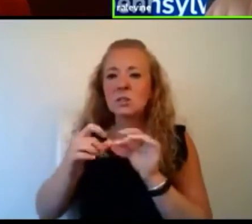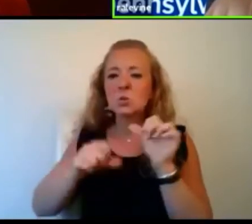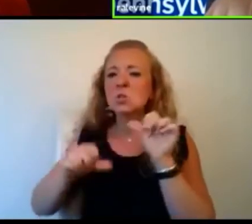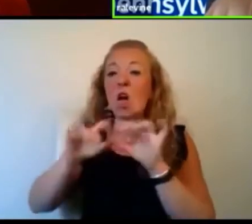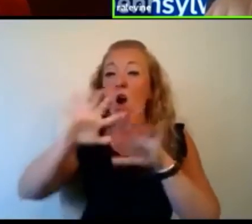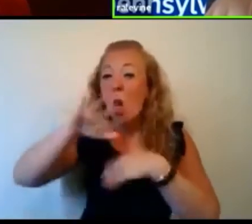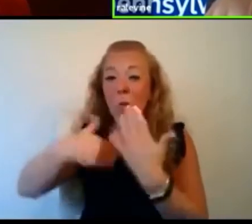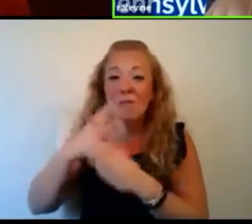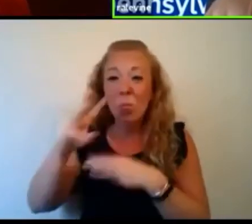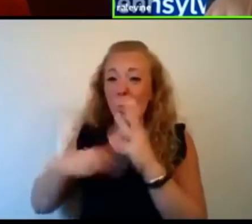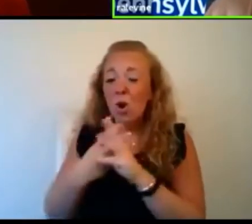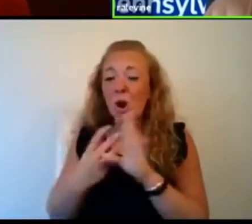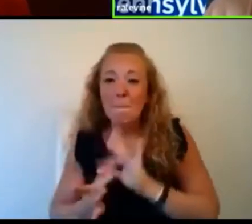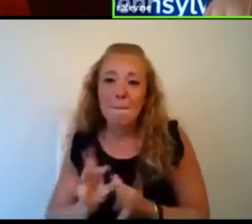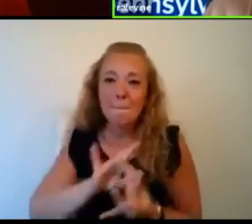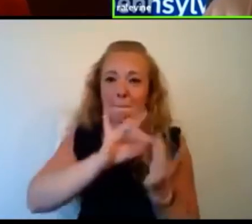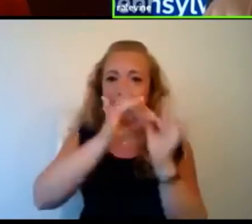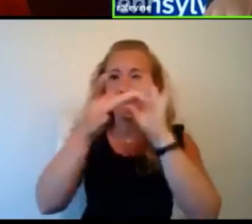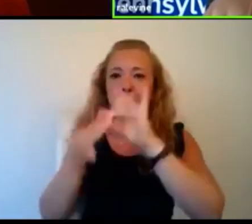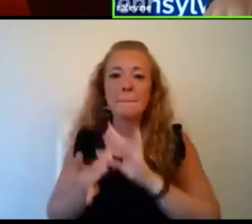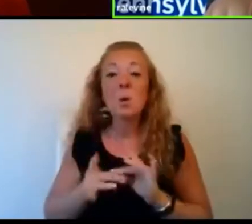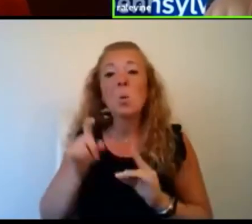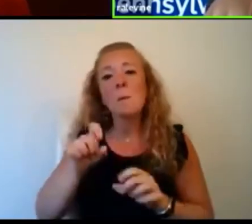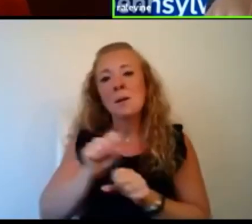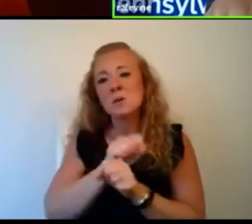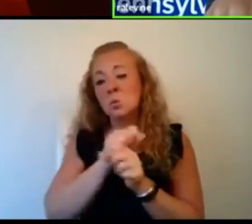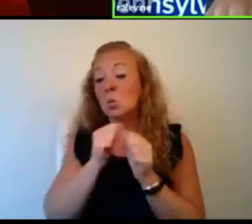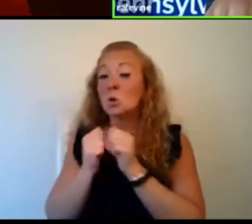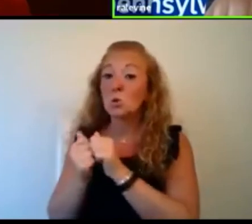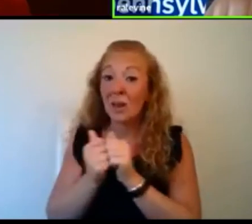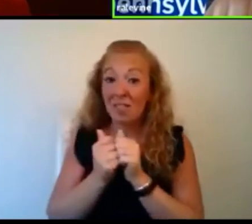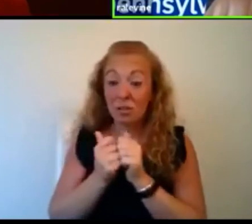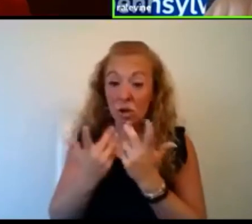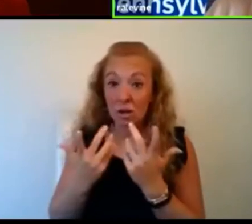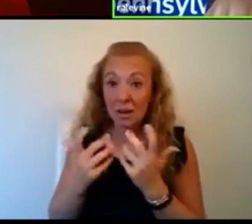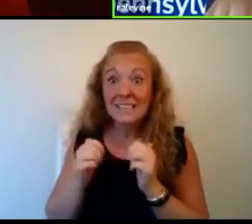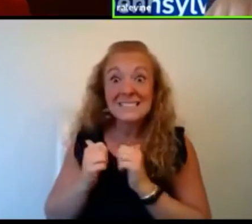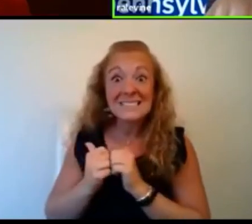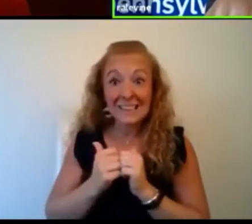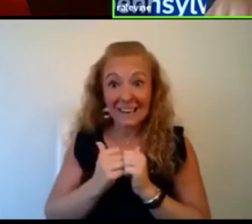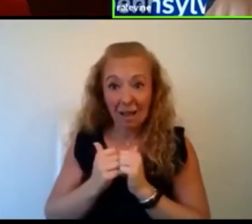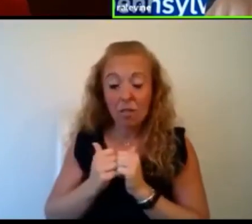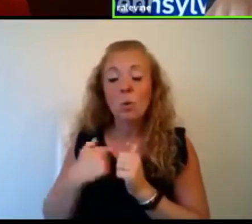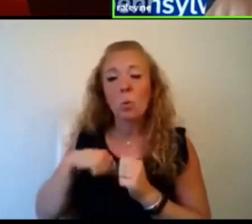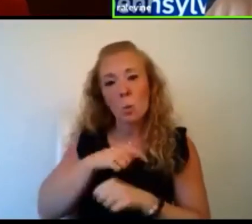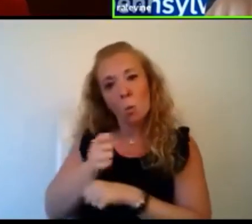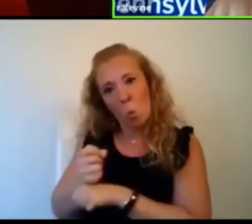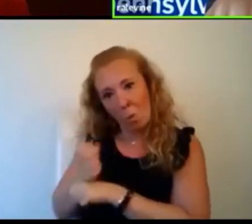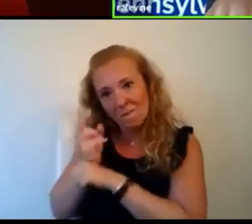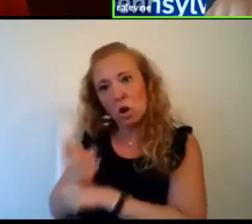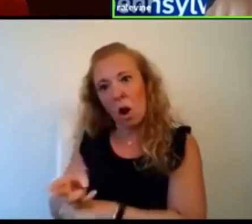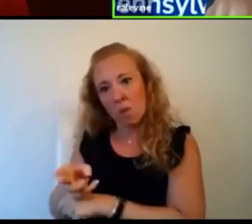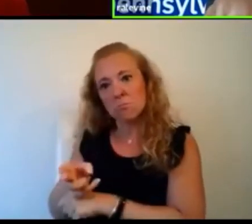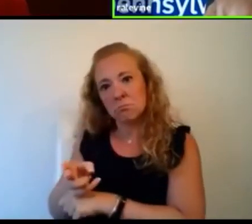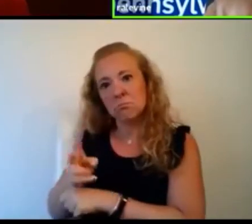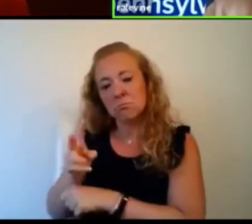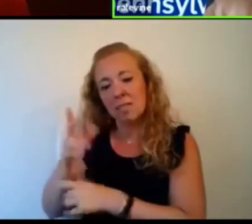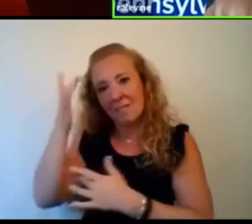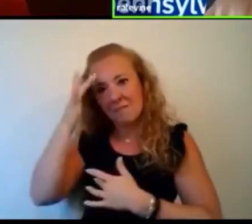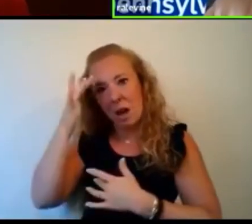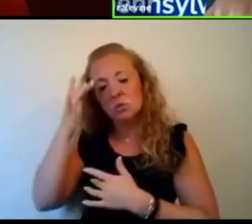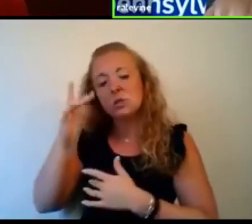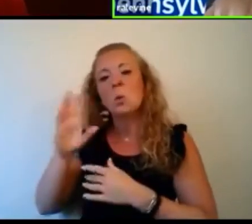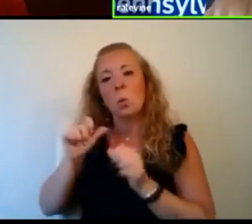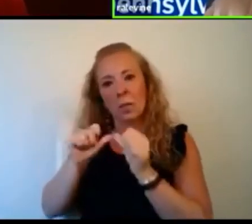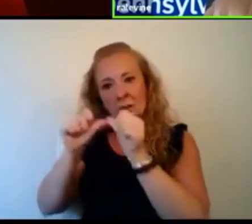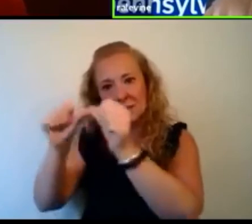and we, we have to work together and together we will overcome this virus and we will then continue. And we